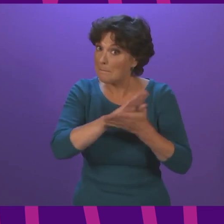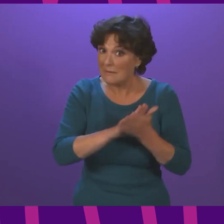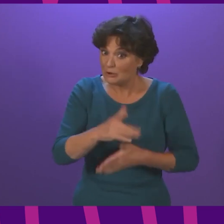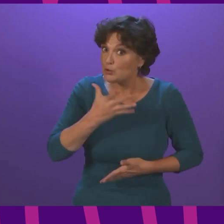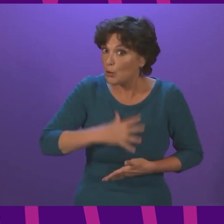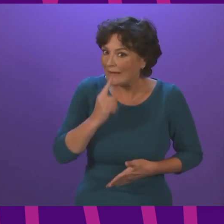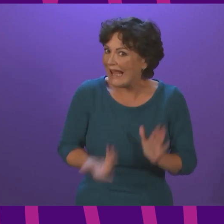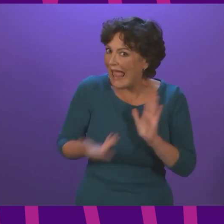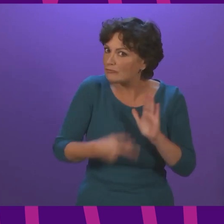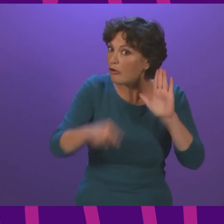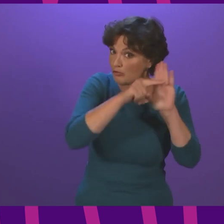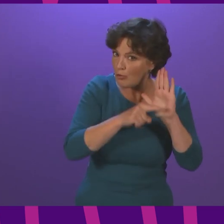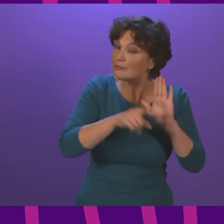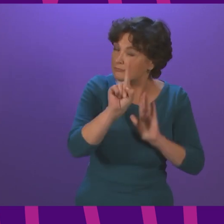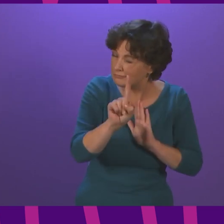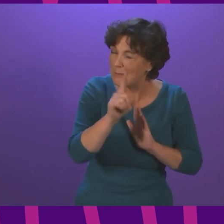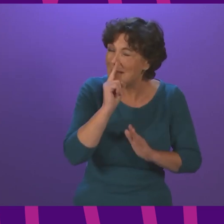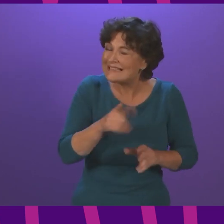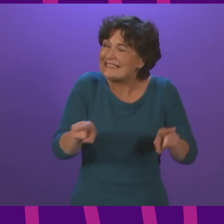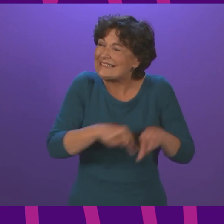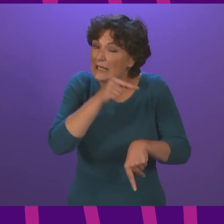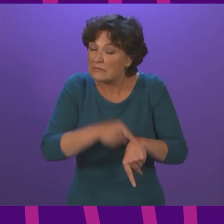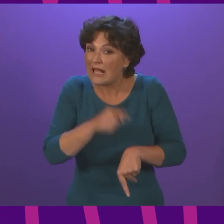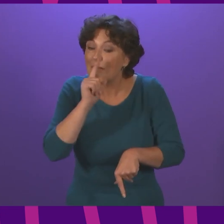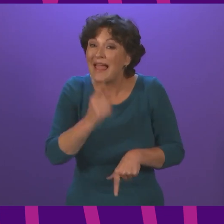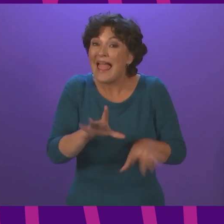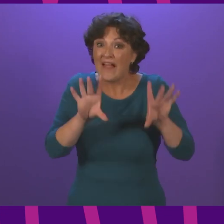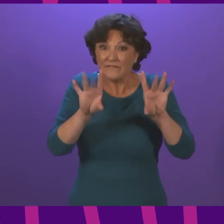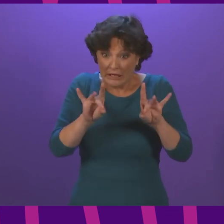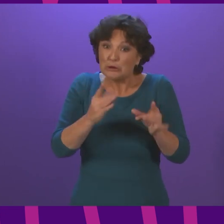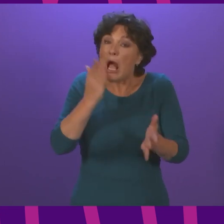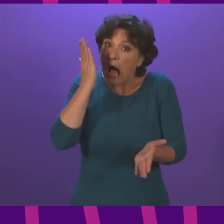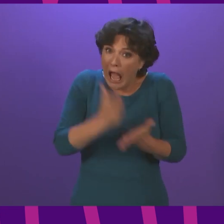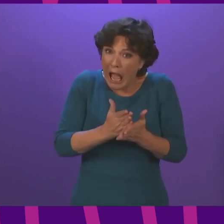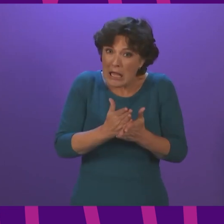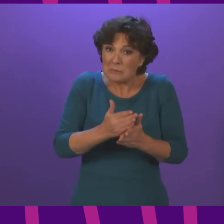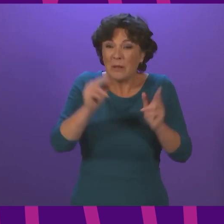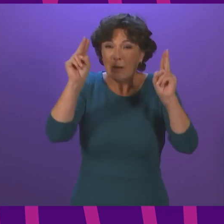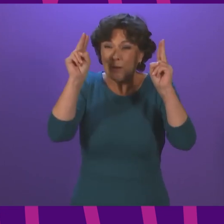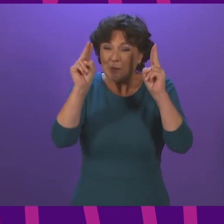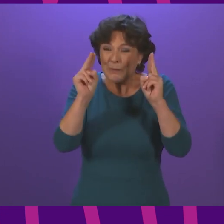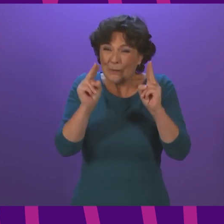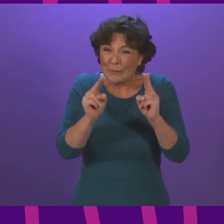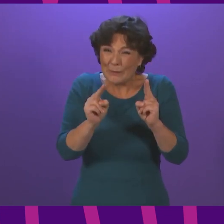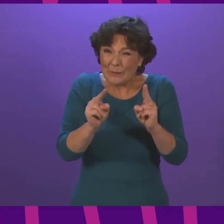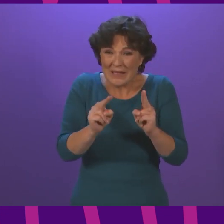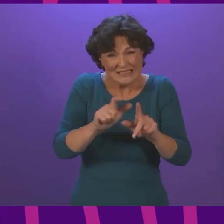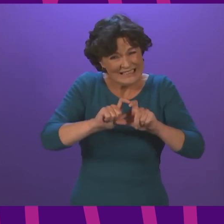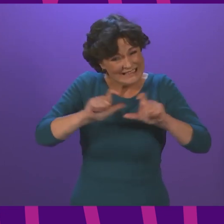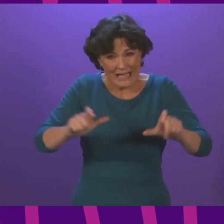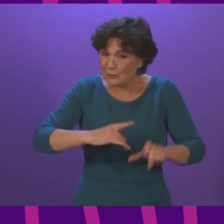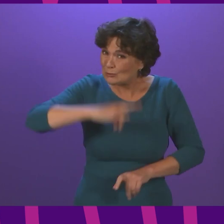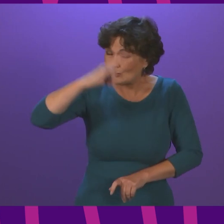tighter restrictions. But secondly, that the level of infection, though falling, does remain relatively high. And so we